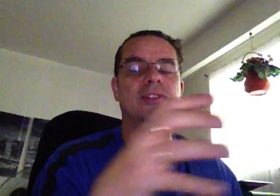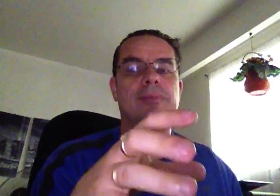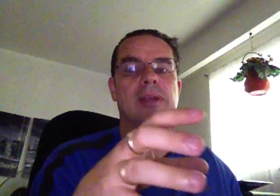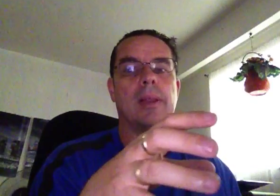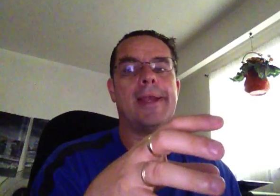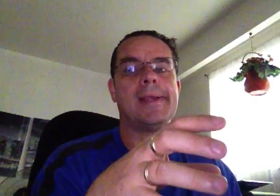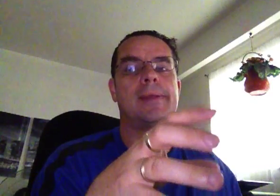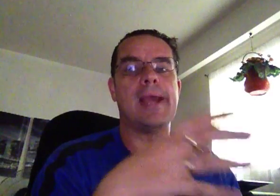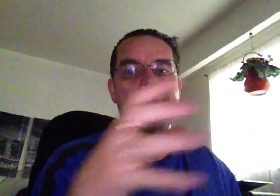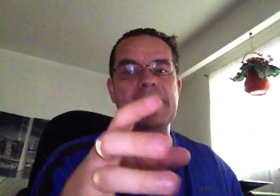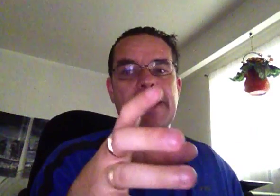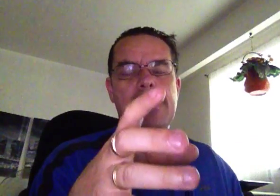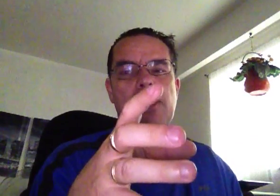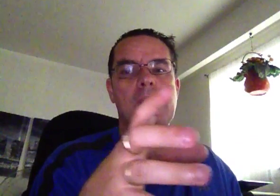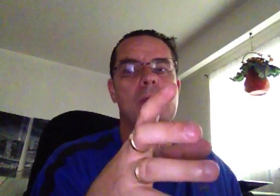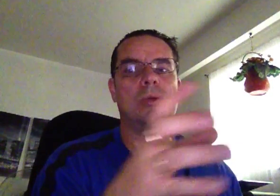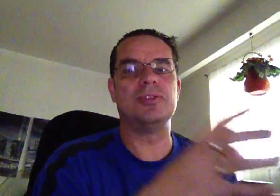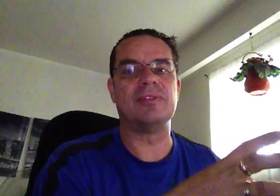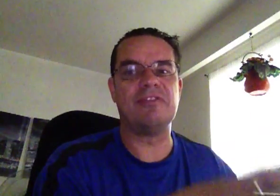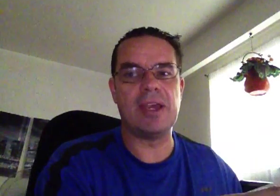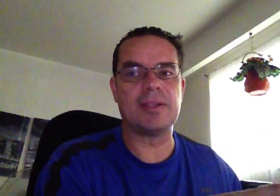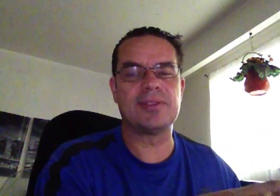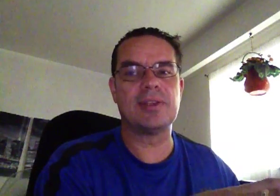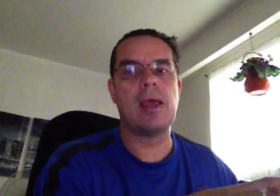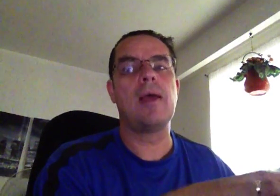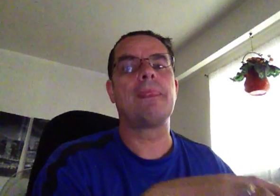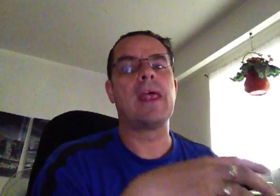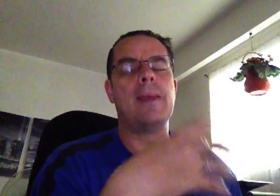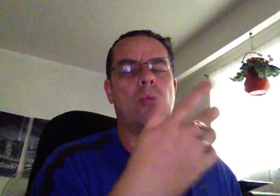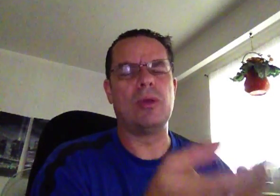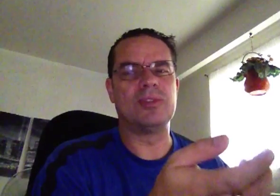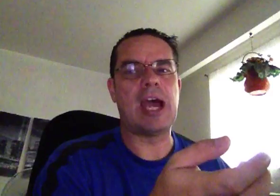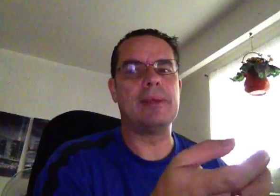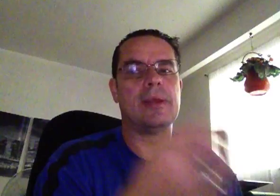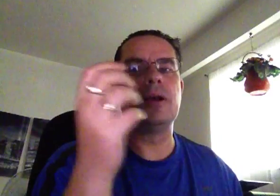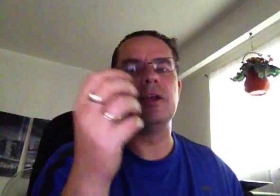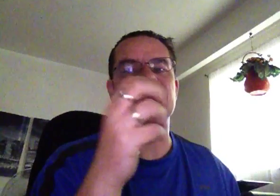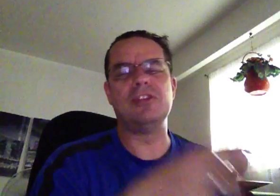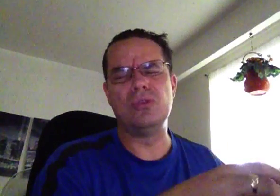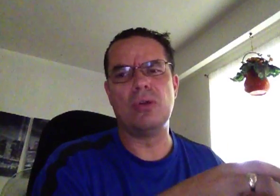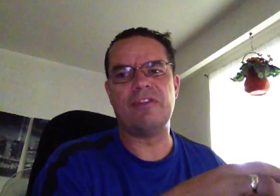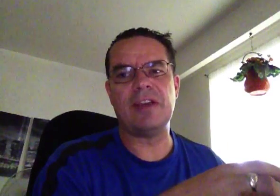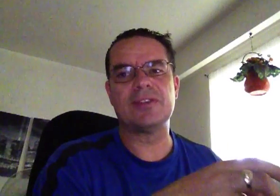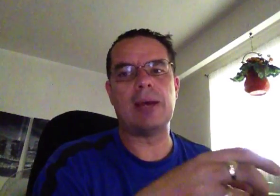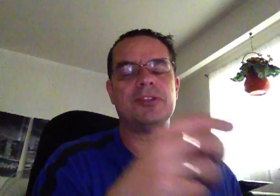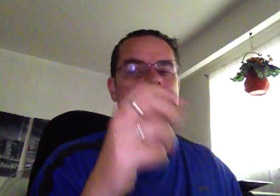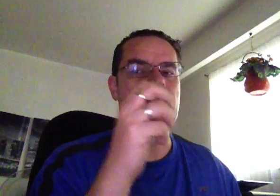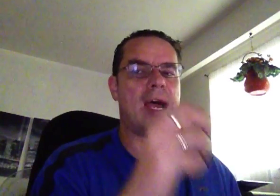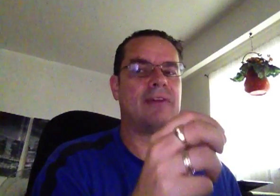something like the IB Gateway, which is in Fix. And then, what's happening there is, if you do go to Fix option, you have